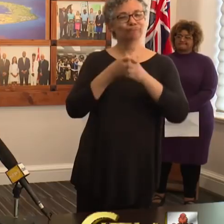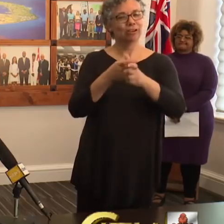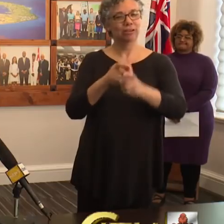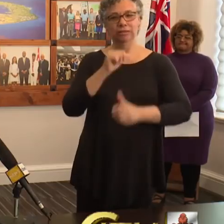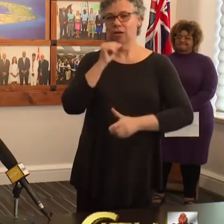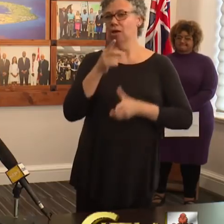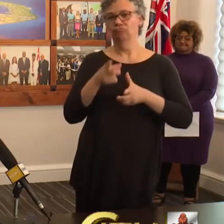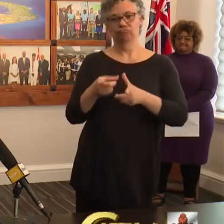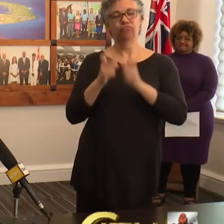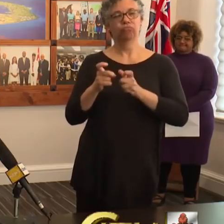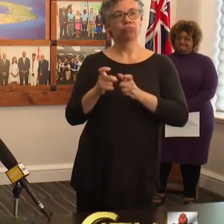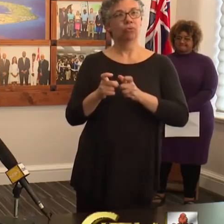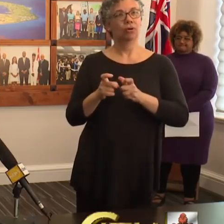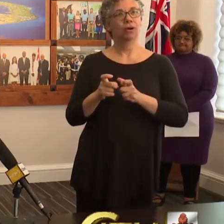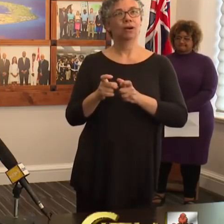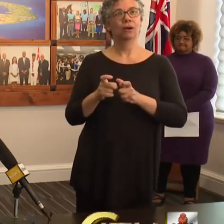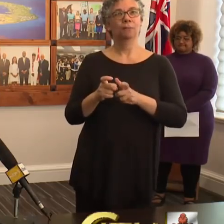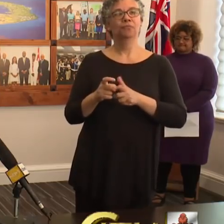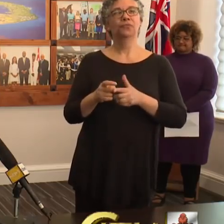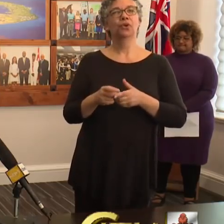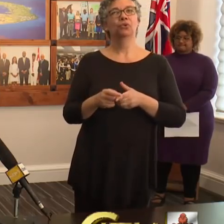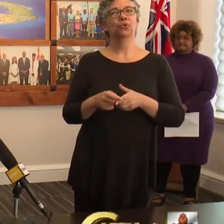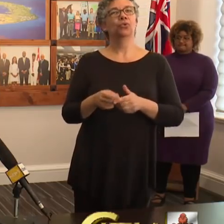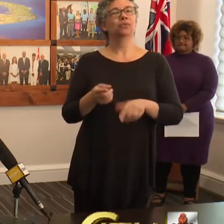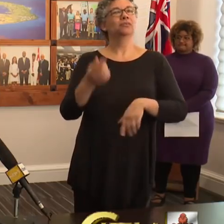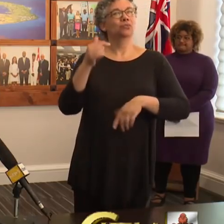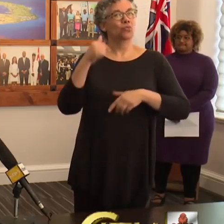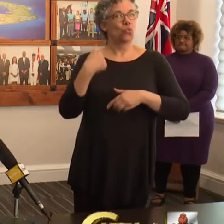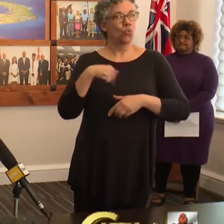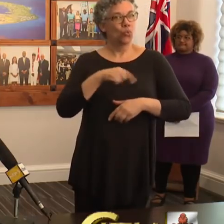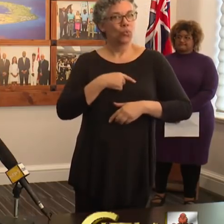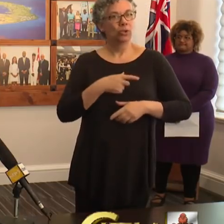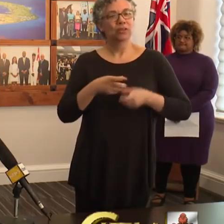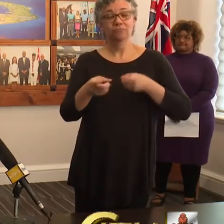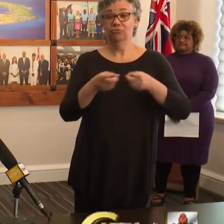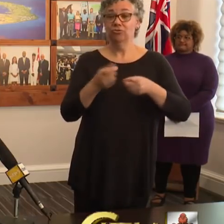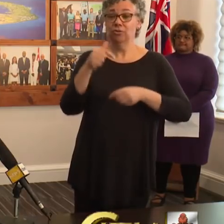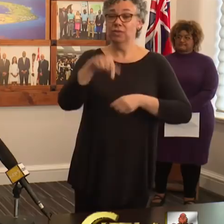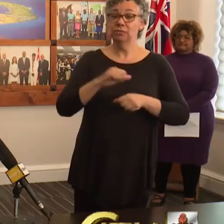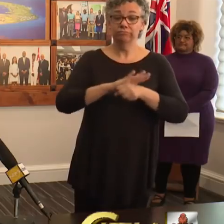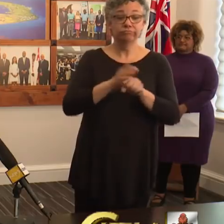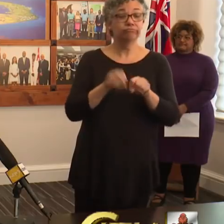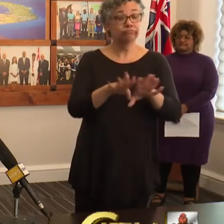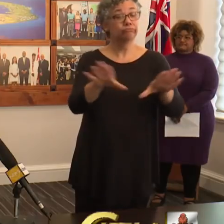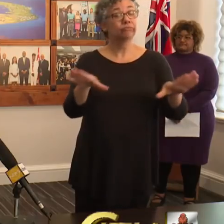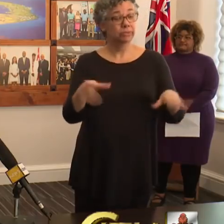sprint. And we will be dealing with this viral outbreak for some time.